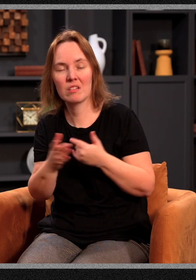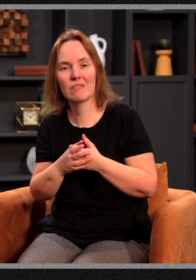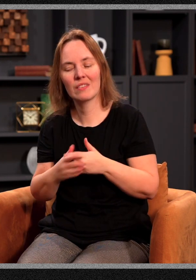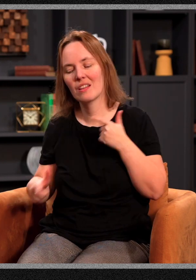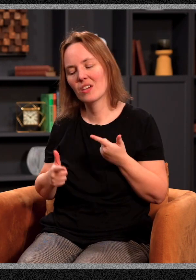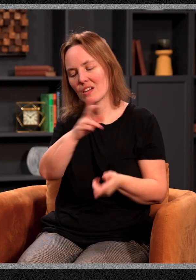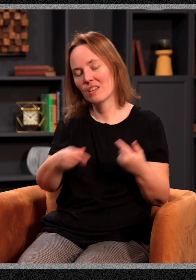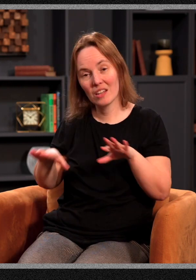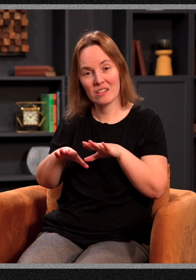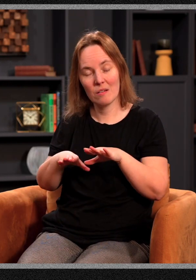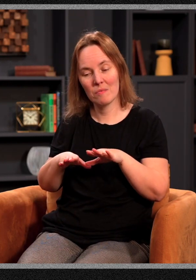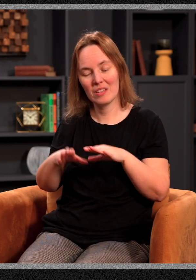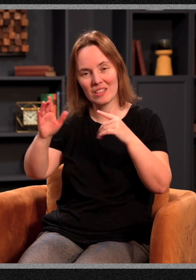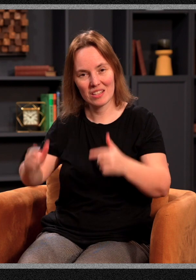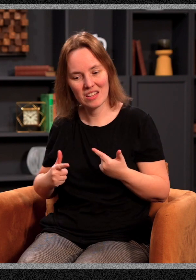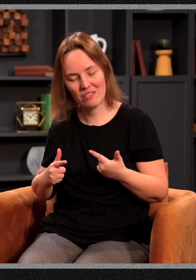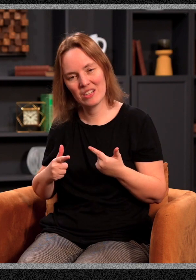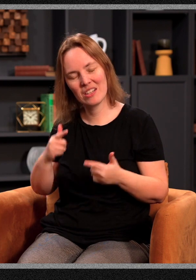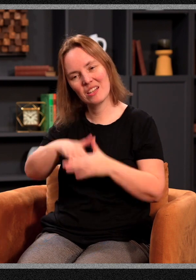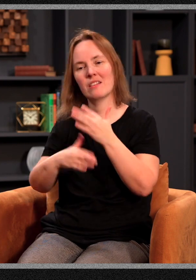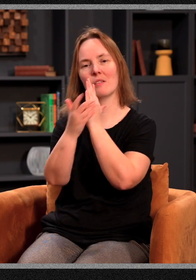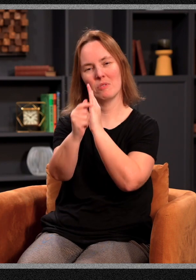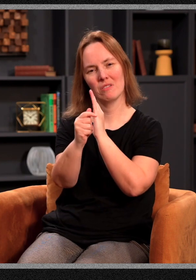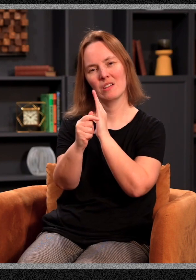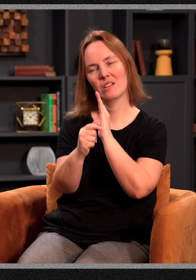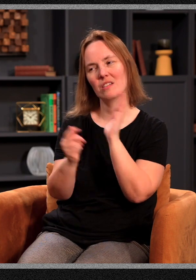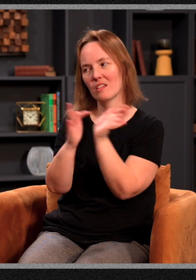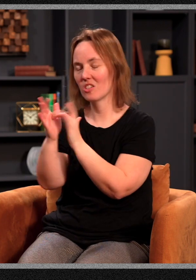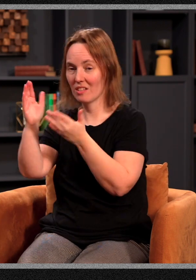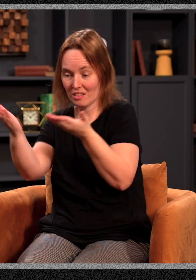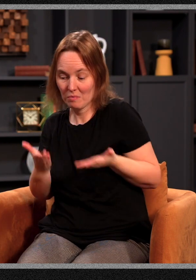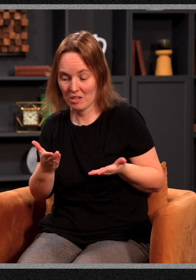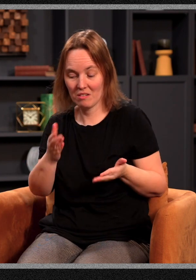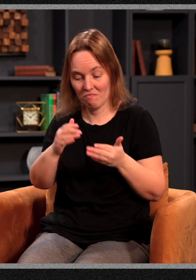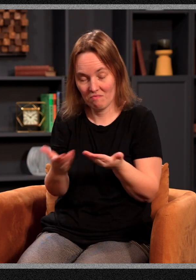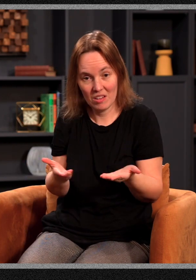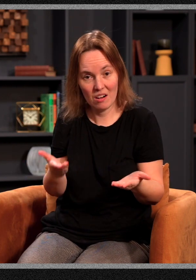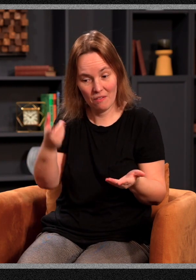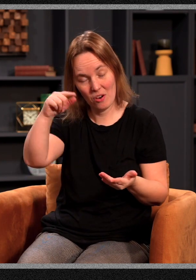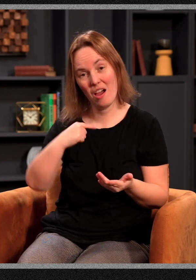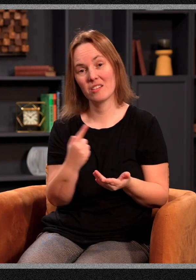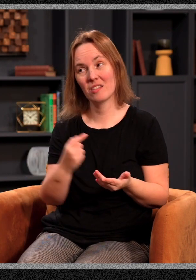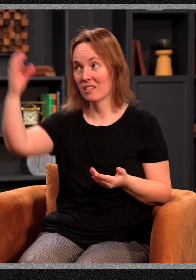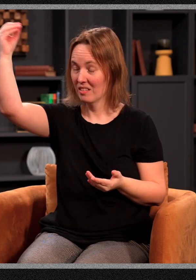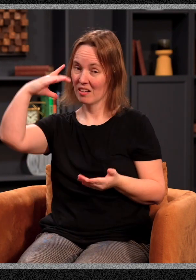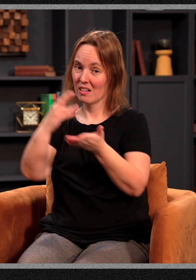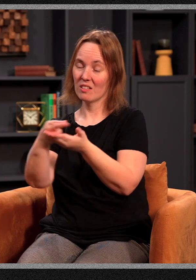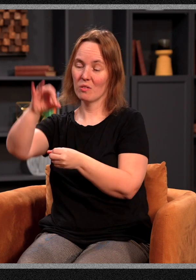in the kingdom is actually living in the abilities that Jesus has made available to us in sending us the Holy Spirit.